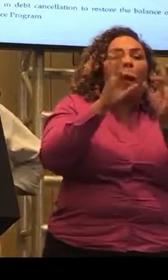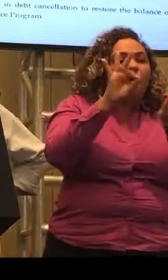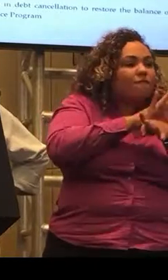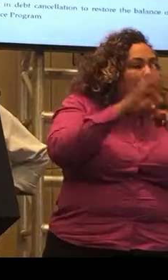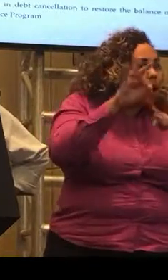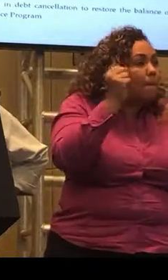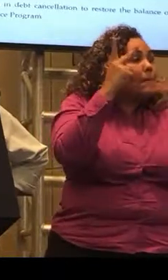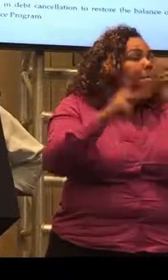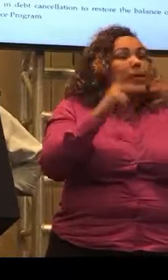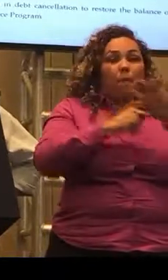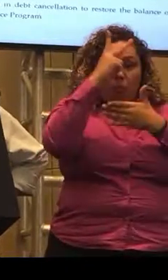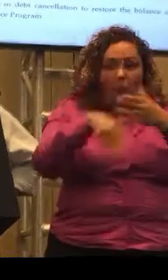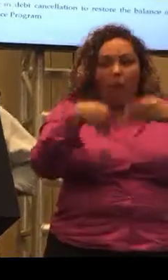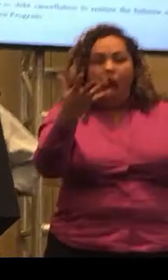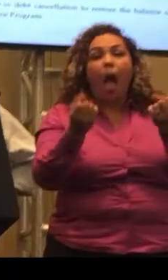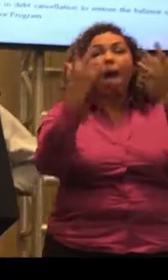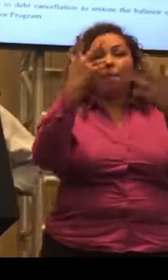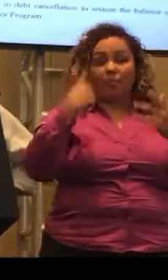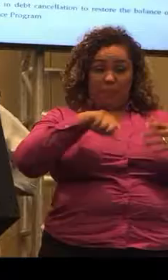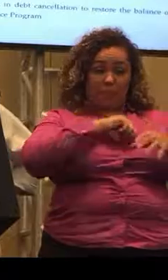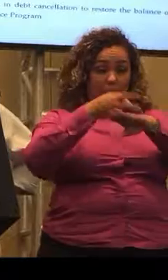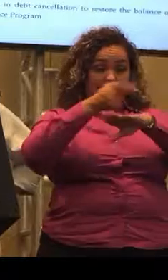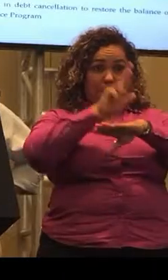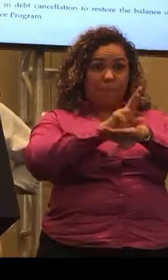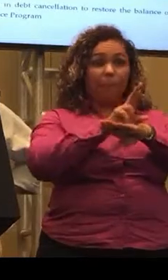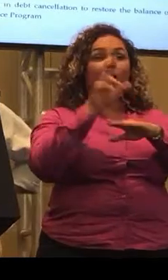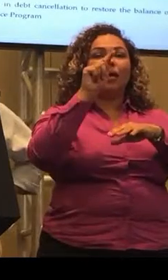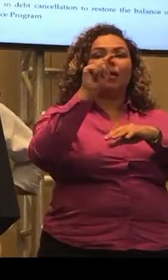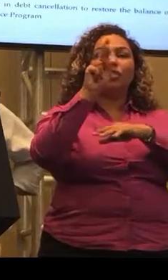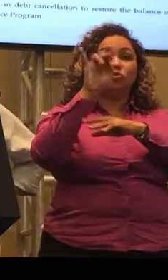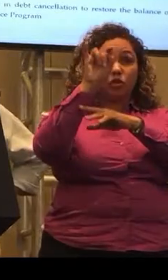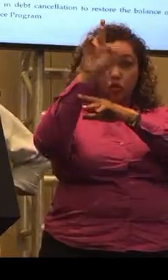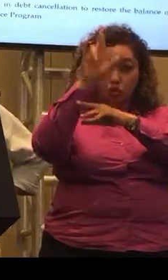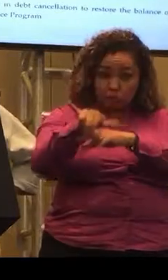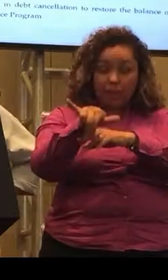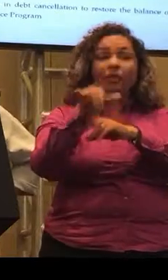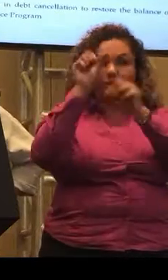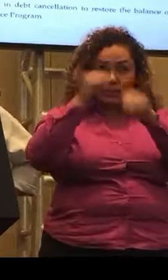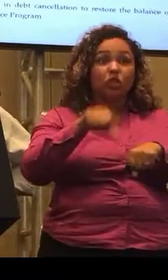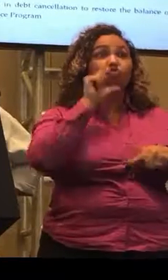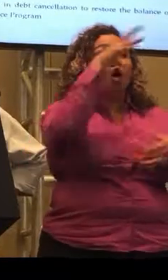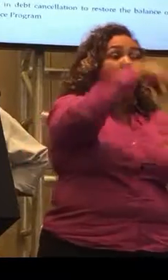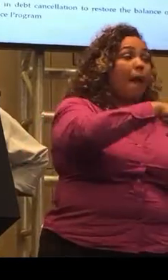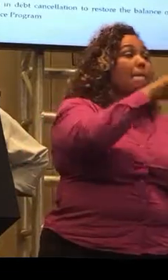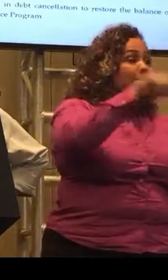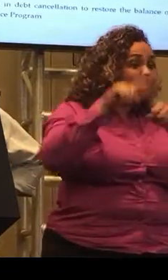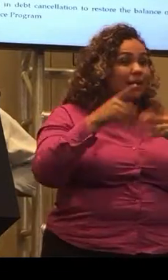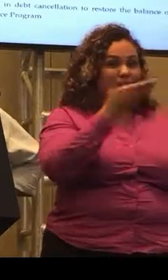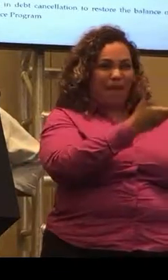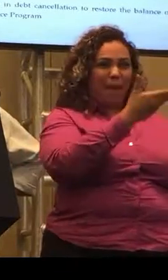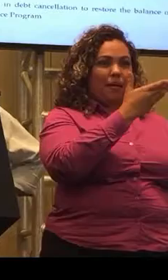for many of these programs. So as Puerto Rico is a territory and is not included in many of those,